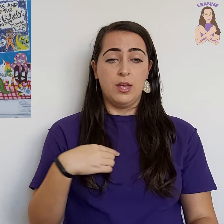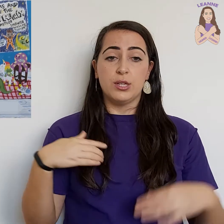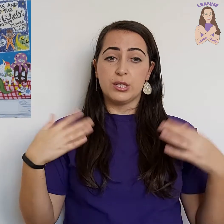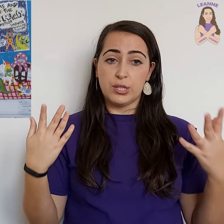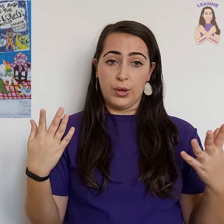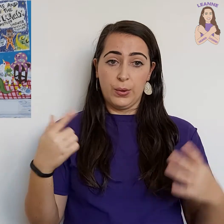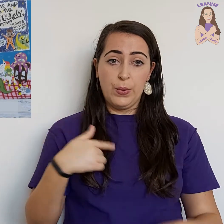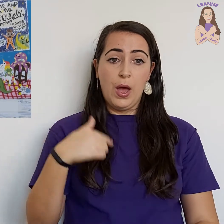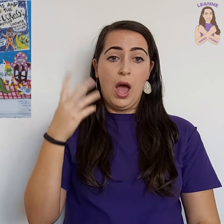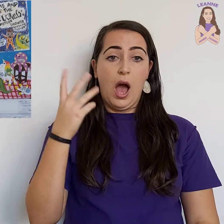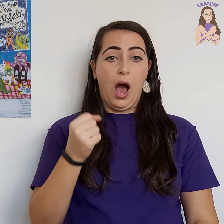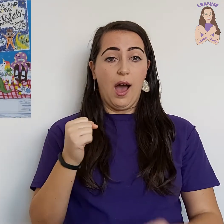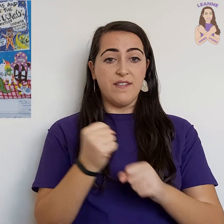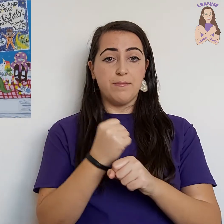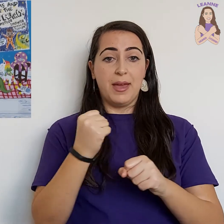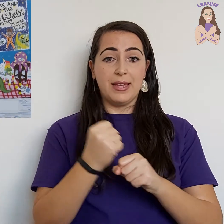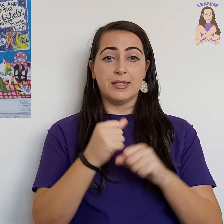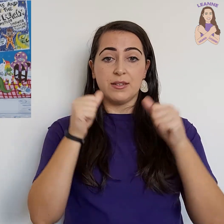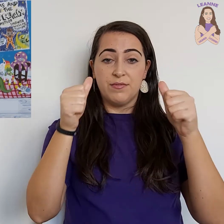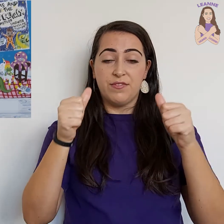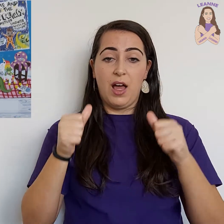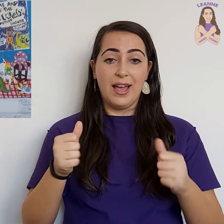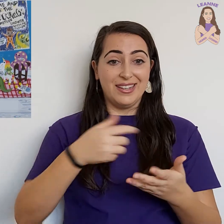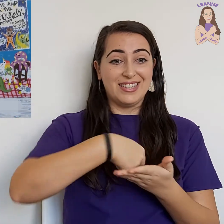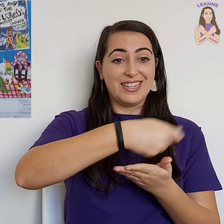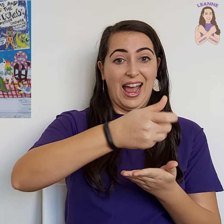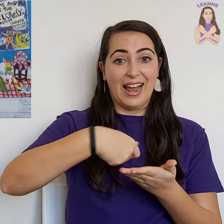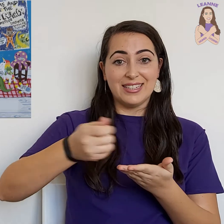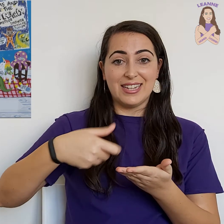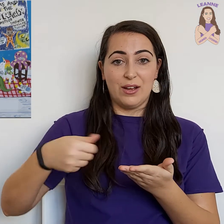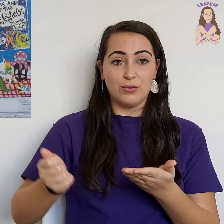So I've made some flyers to hand out.